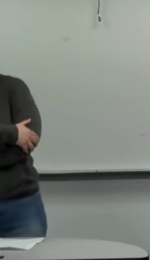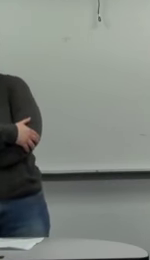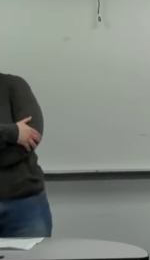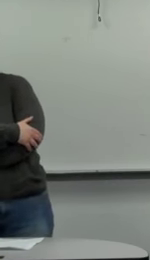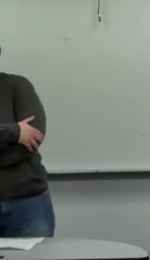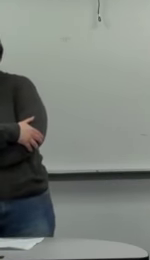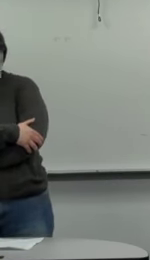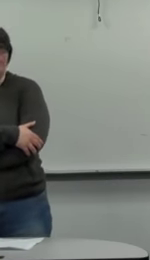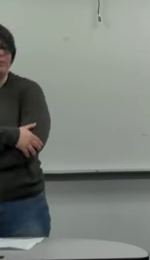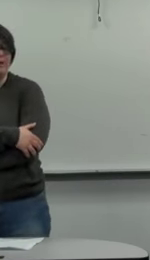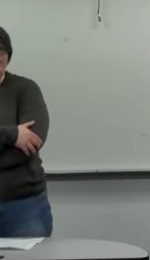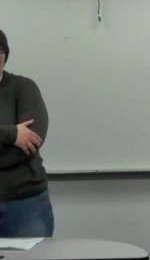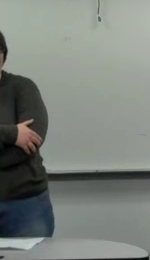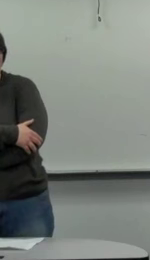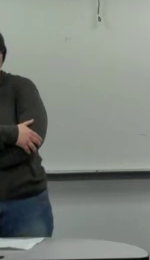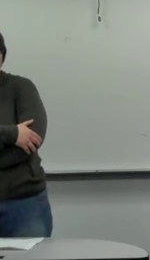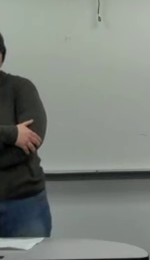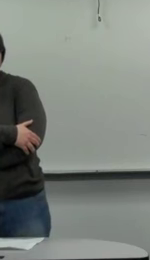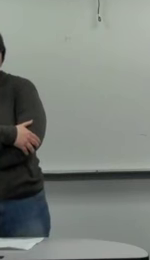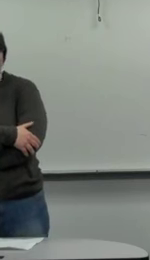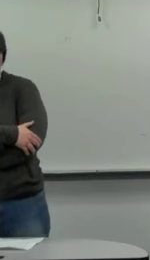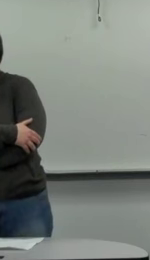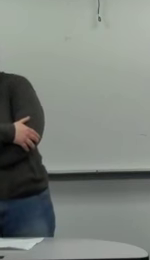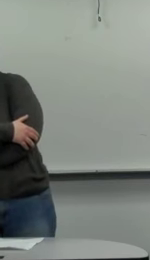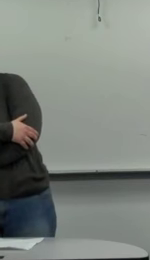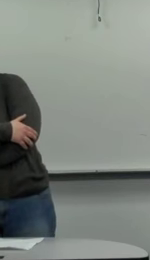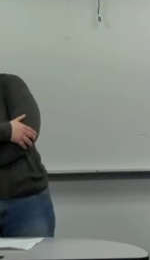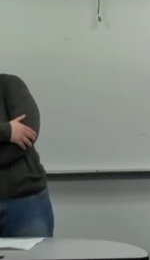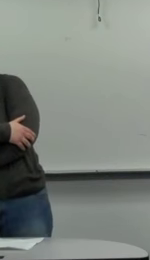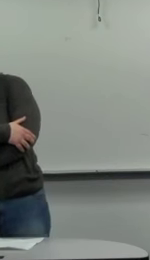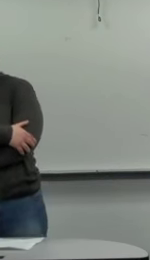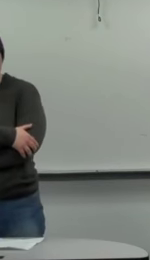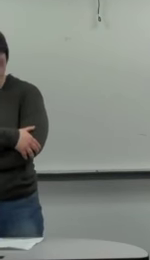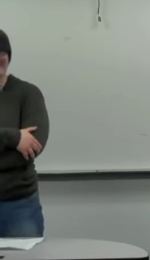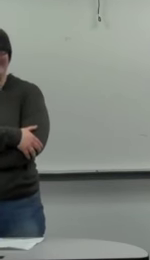T-O-X-O-P-L-A-S-M.